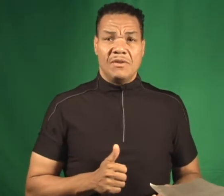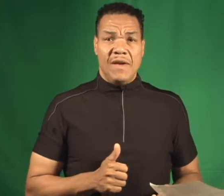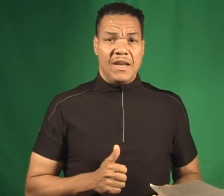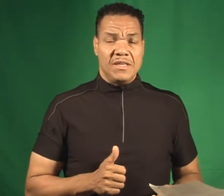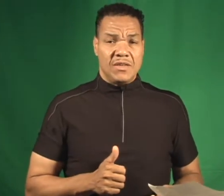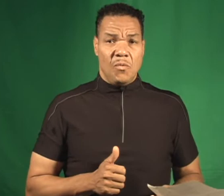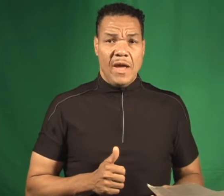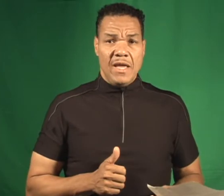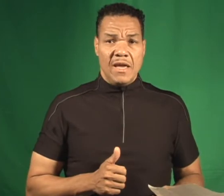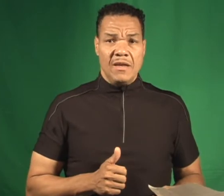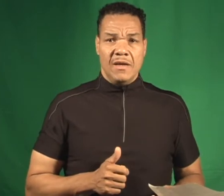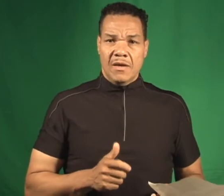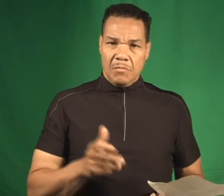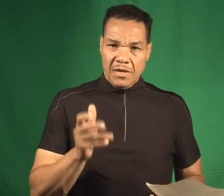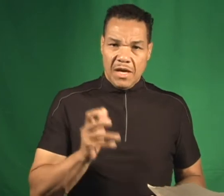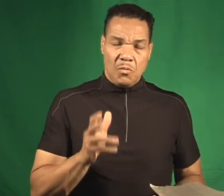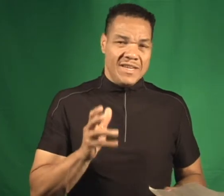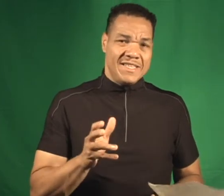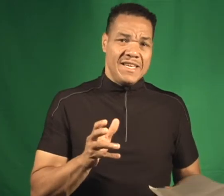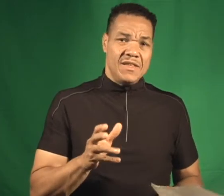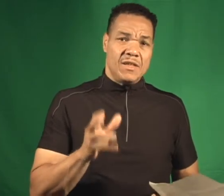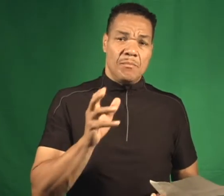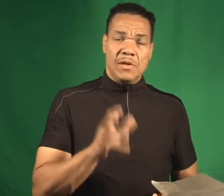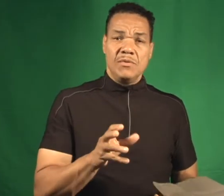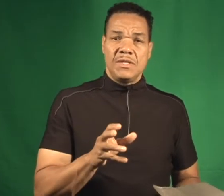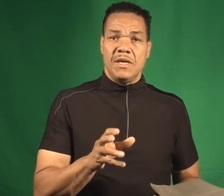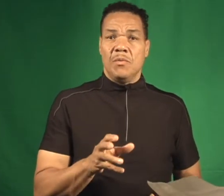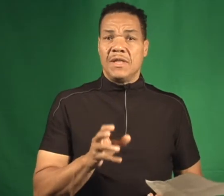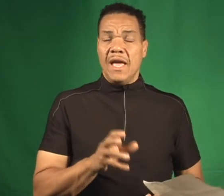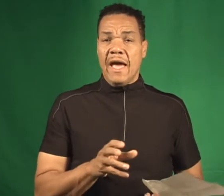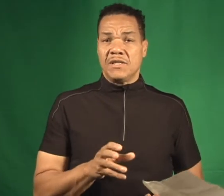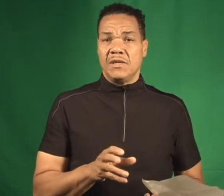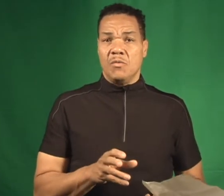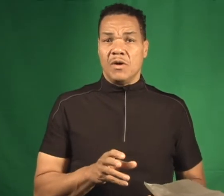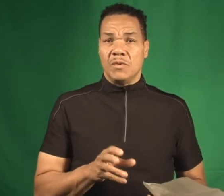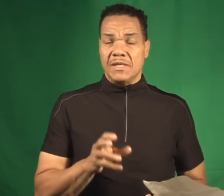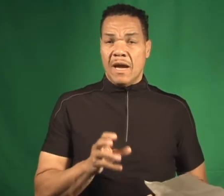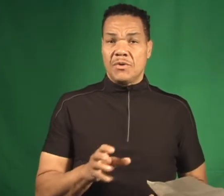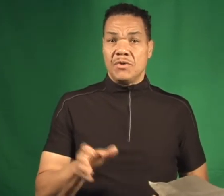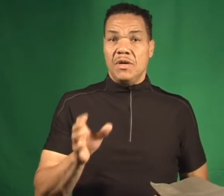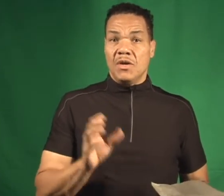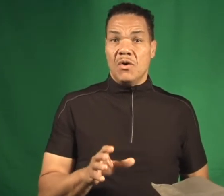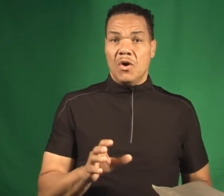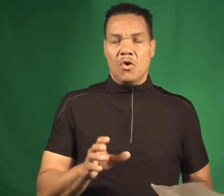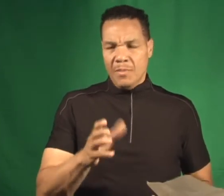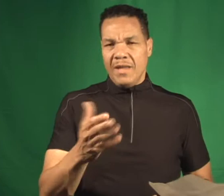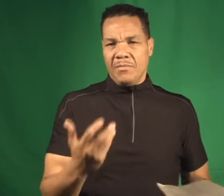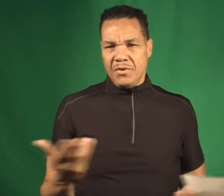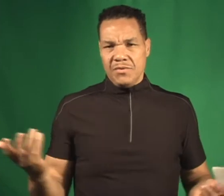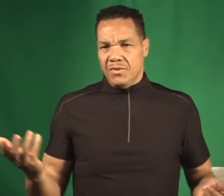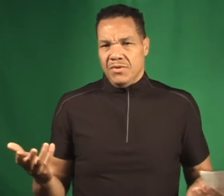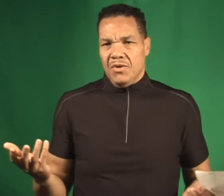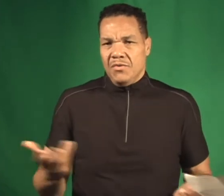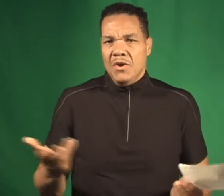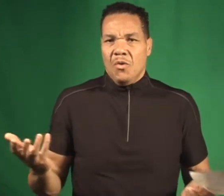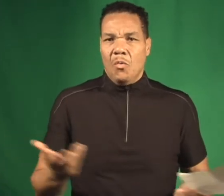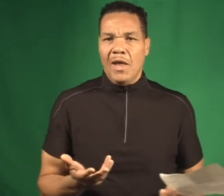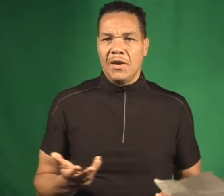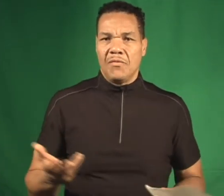advantage at the weigh-in. But yet we see that the blue team, what they actually won was the opportunity to go home. And the producers know well enough